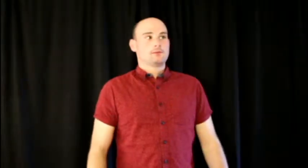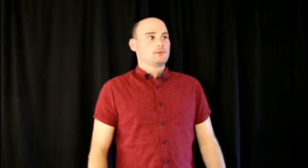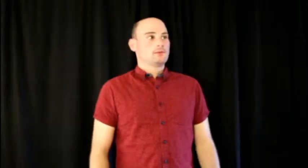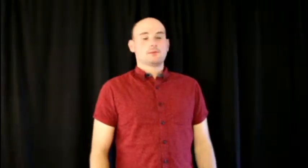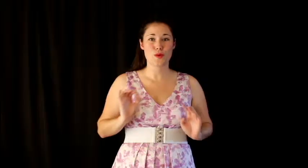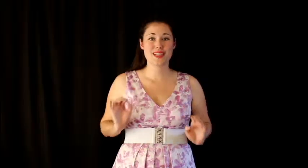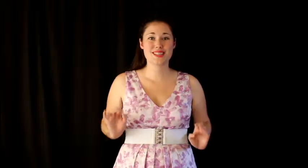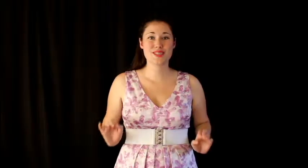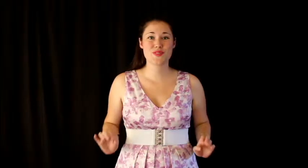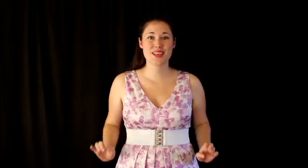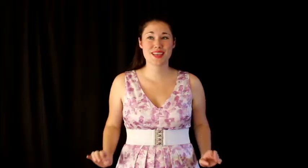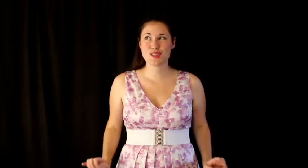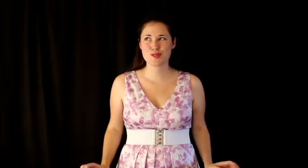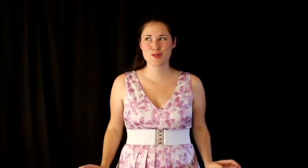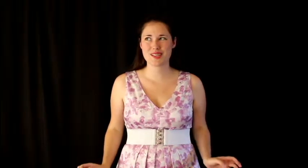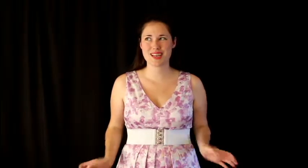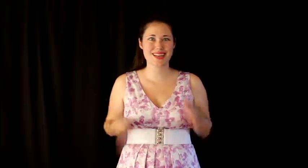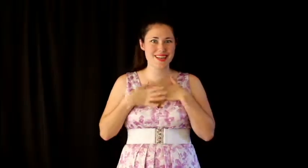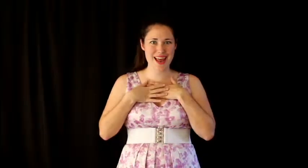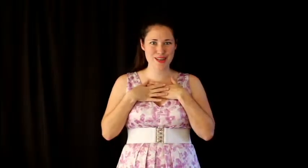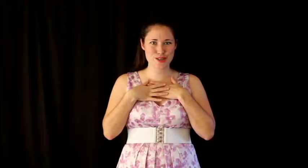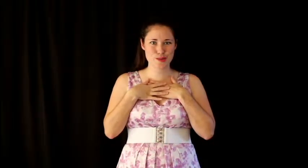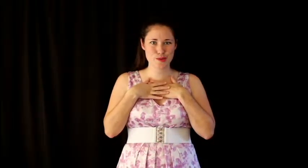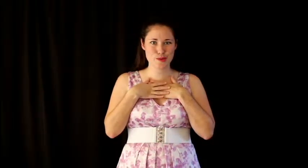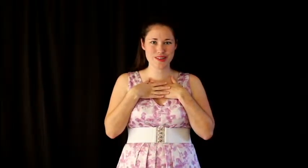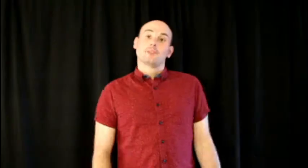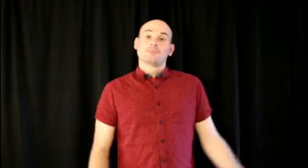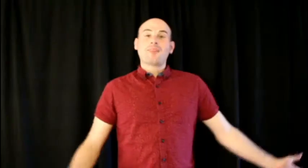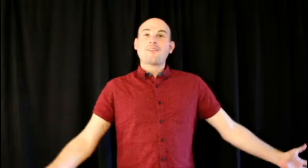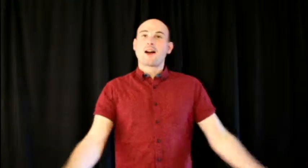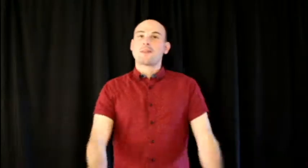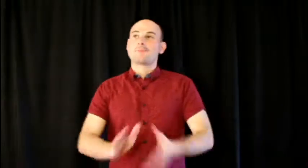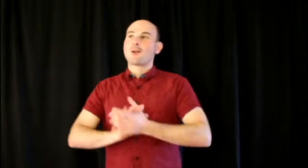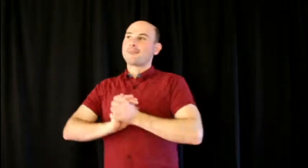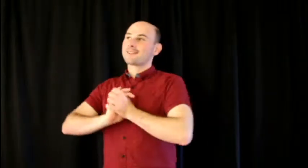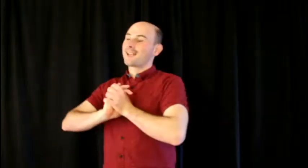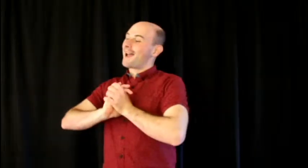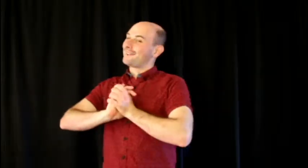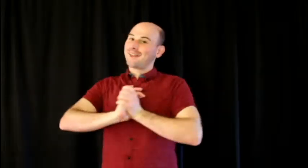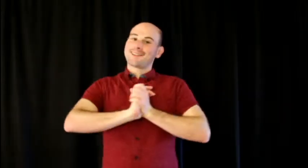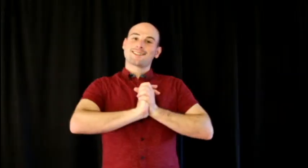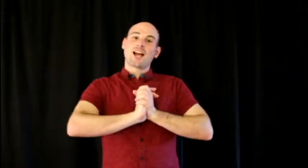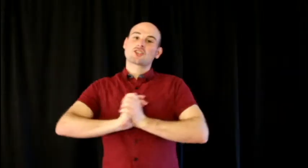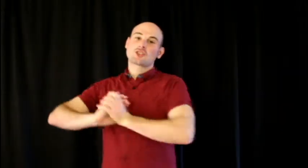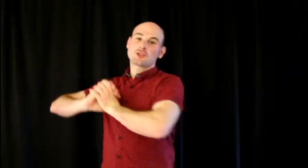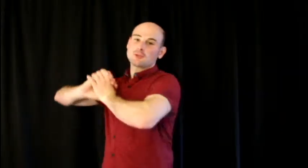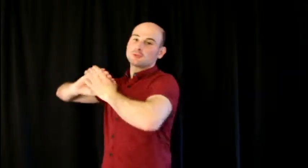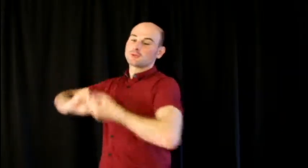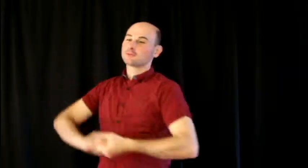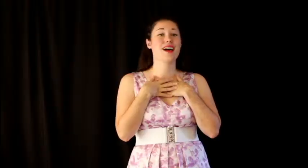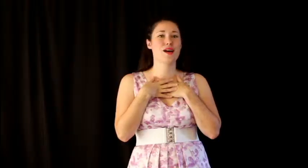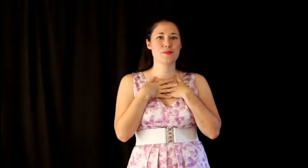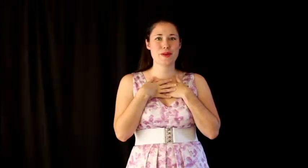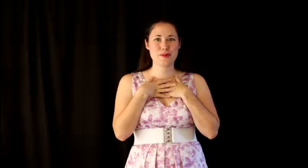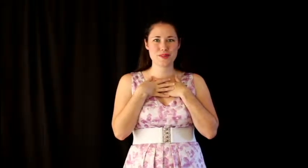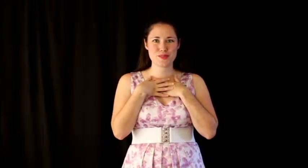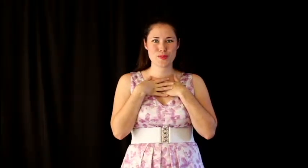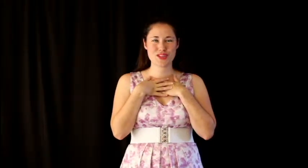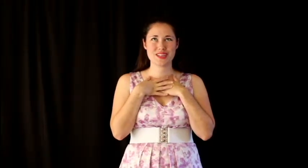What is this feeling so sudden and new? I felt the moment I laid eyes on you. My pulse is rushing.